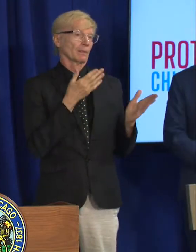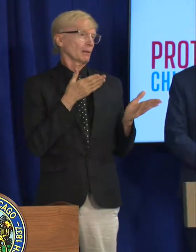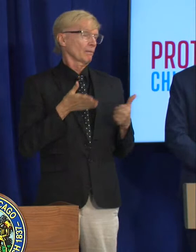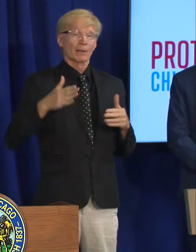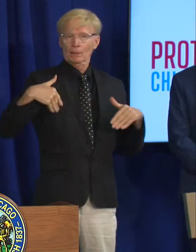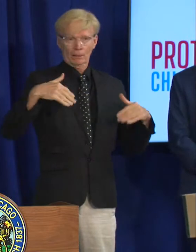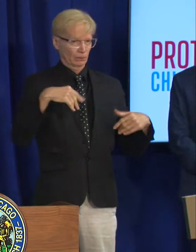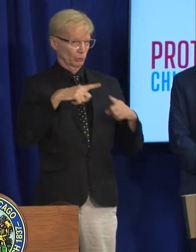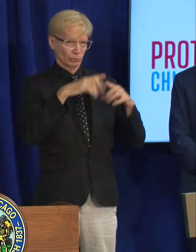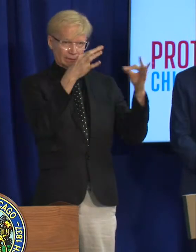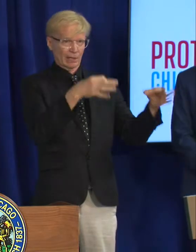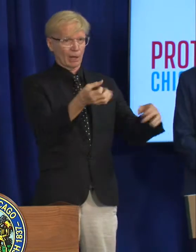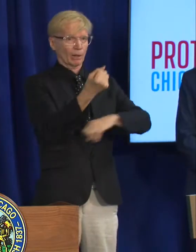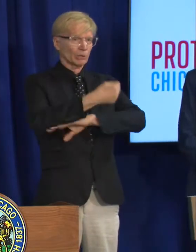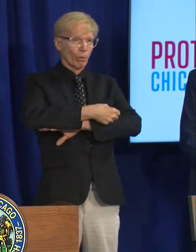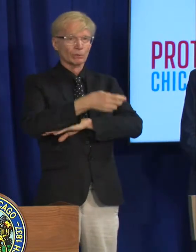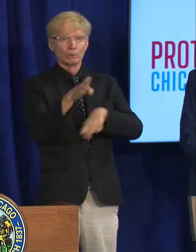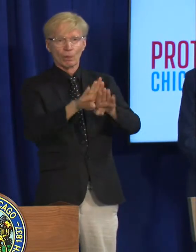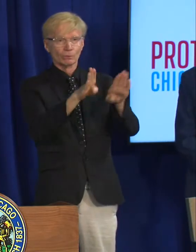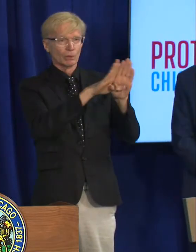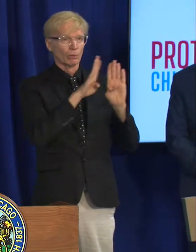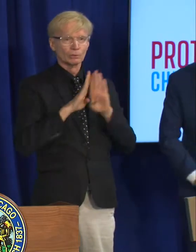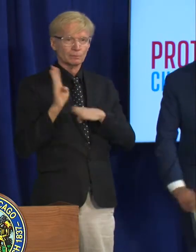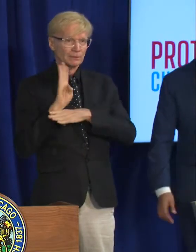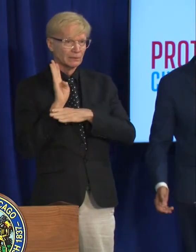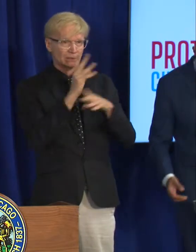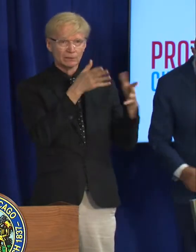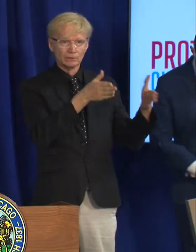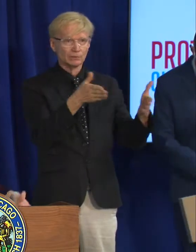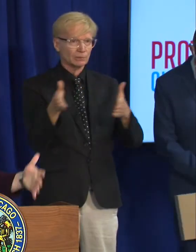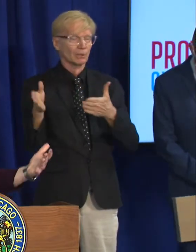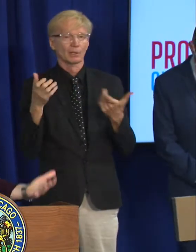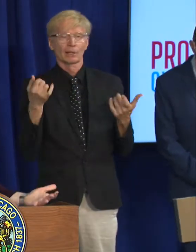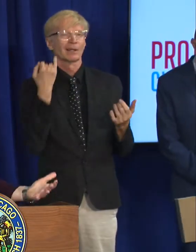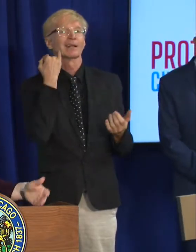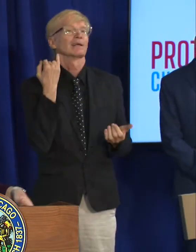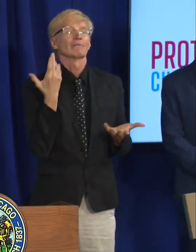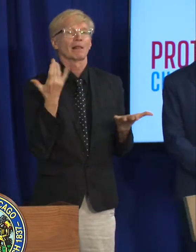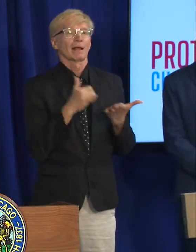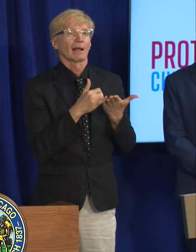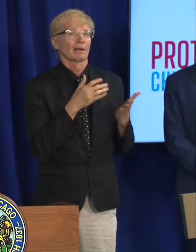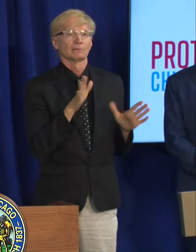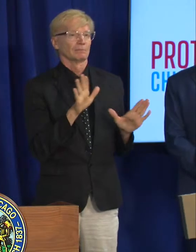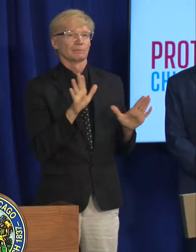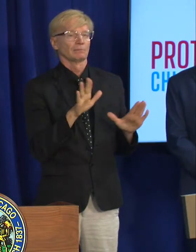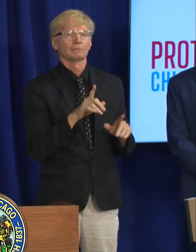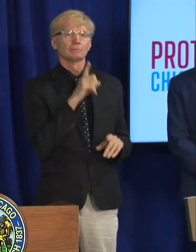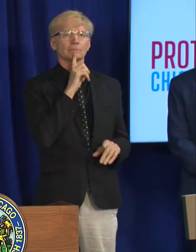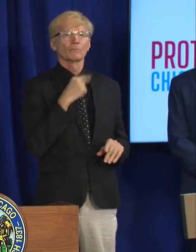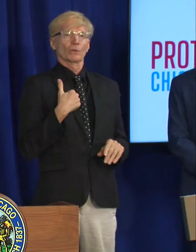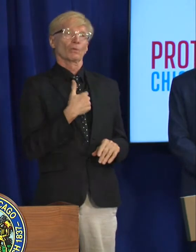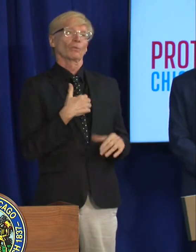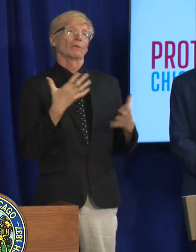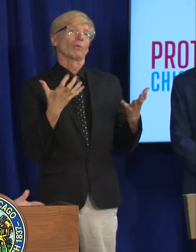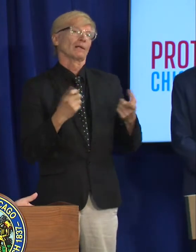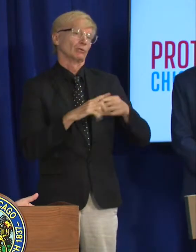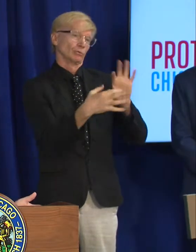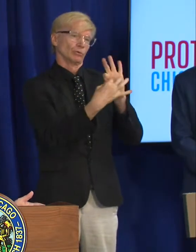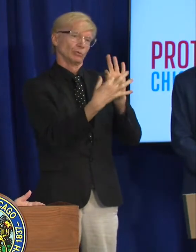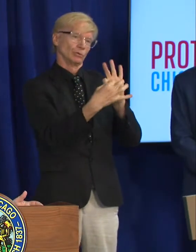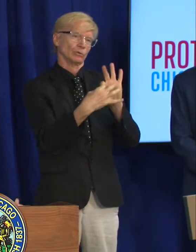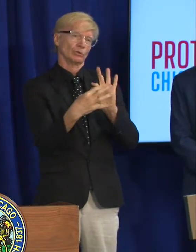we are continuing to focus on getting this messaging out around ways to